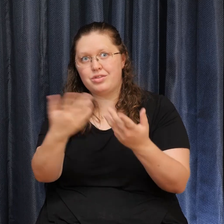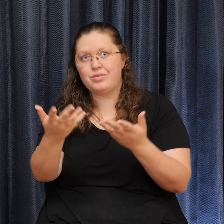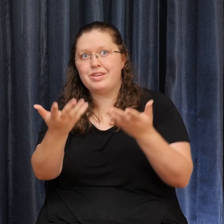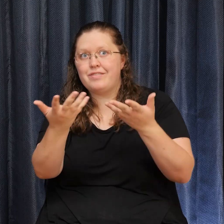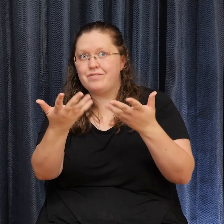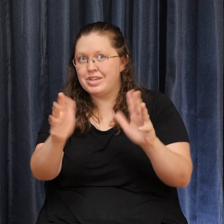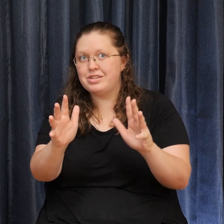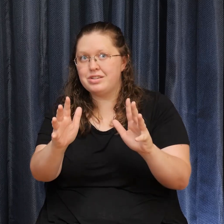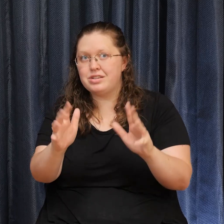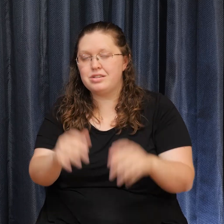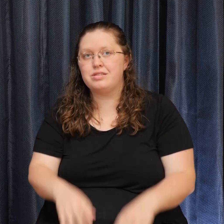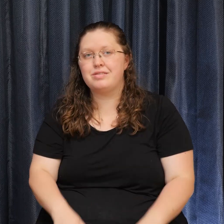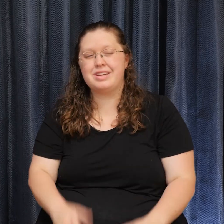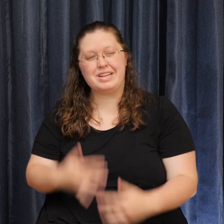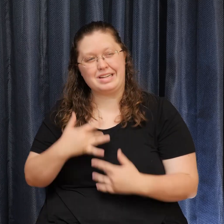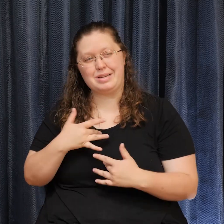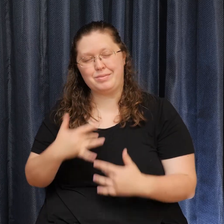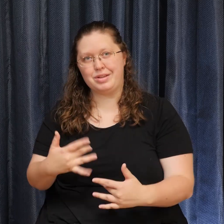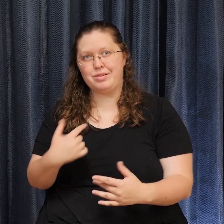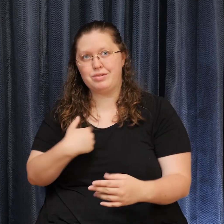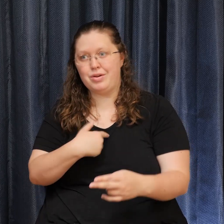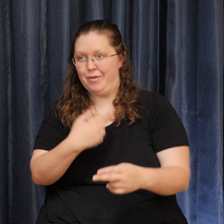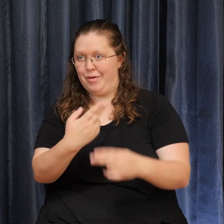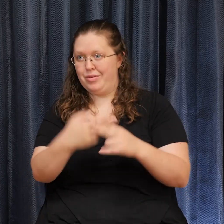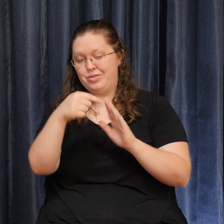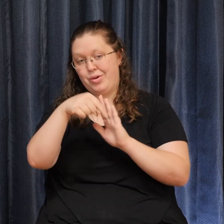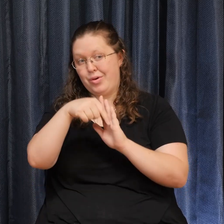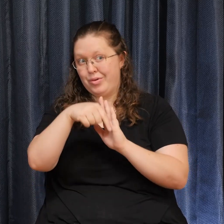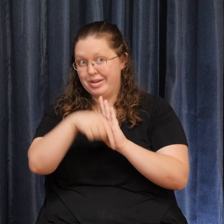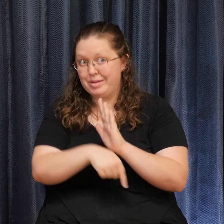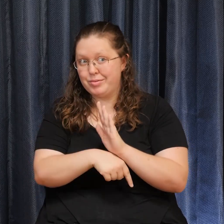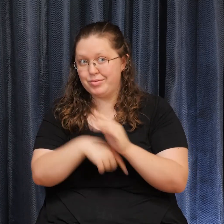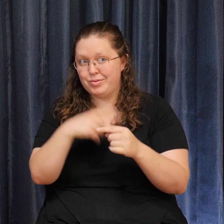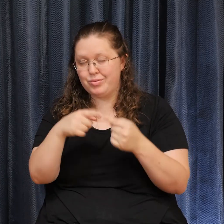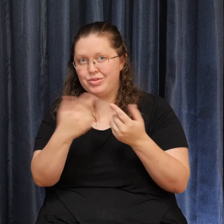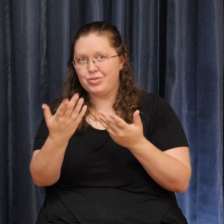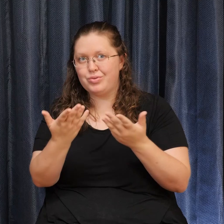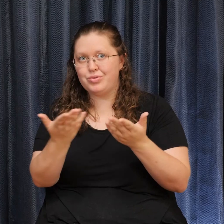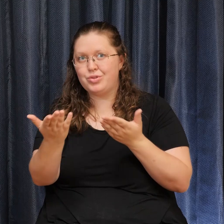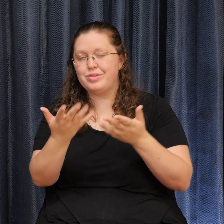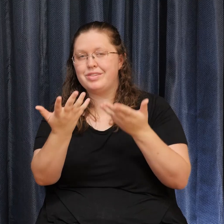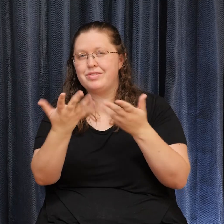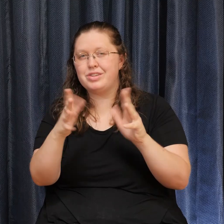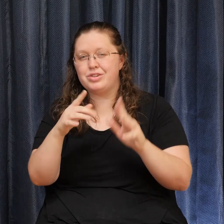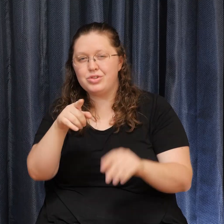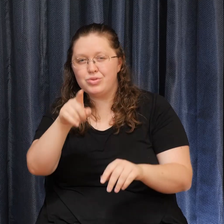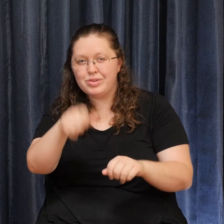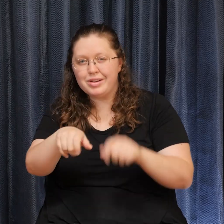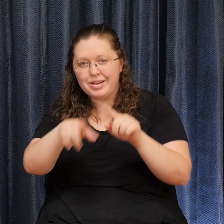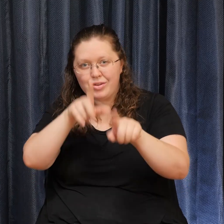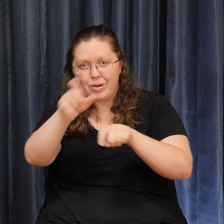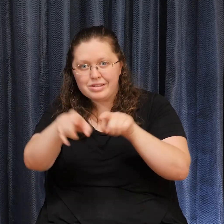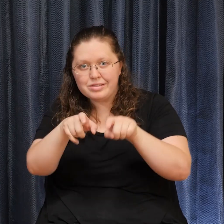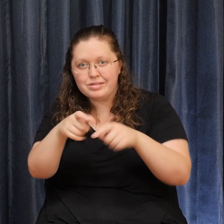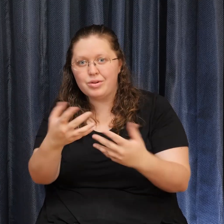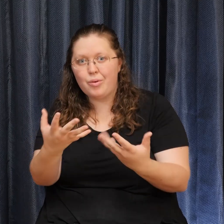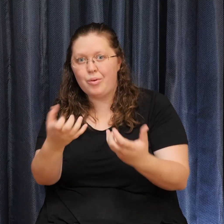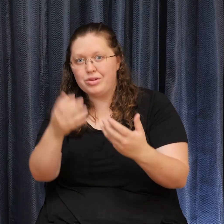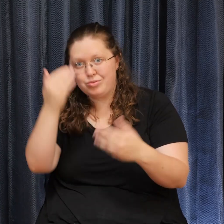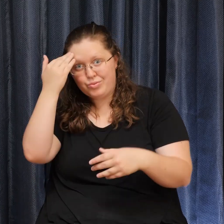what would typically be our Going Deeper piece, and there you can ask questions that you'd like answers to, and you can also just